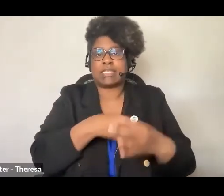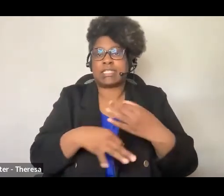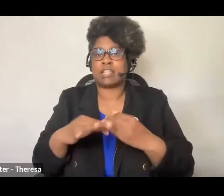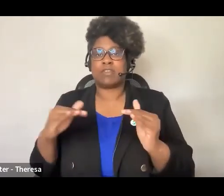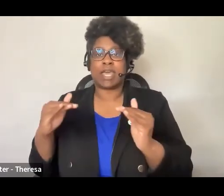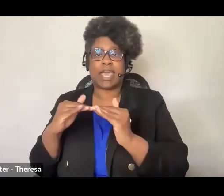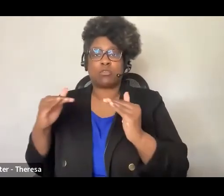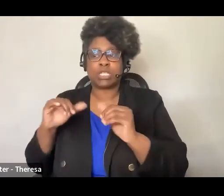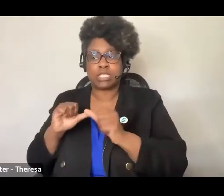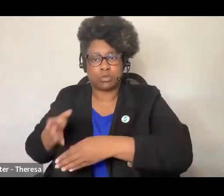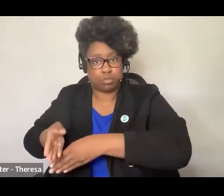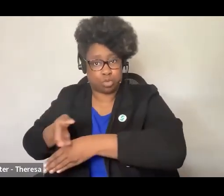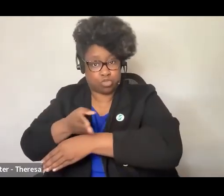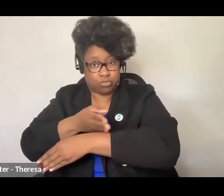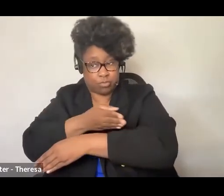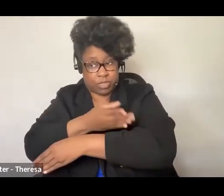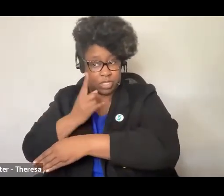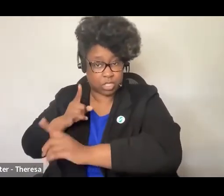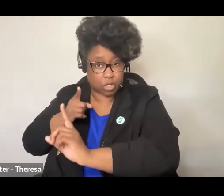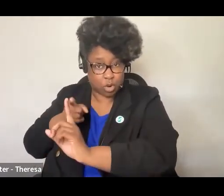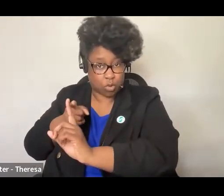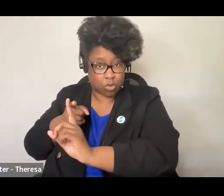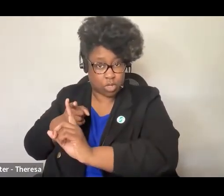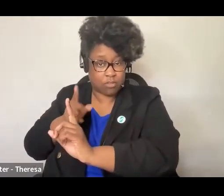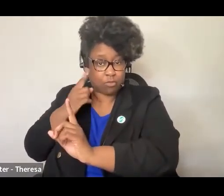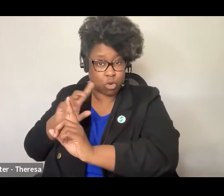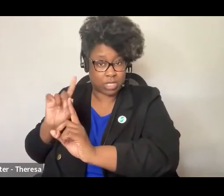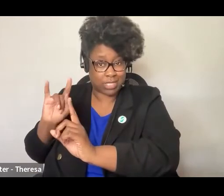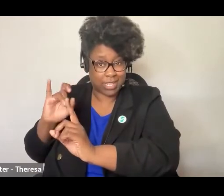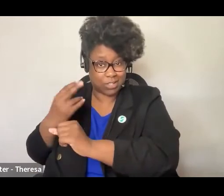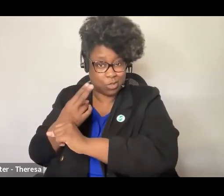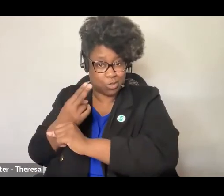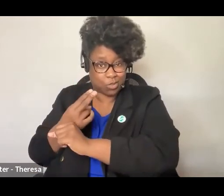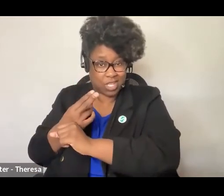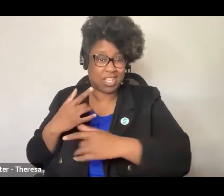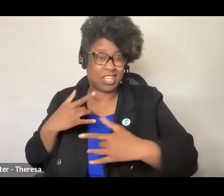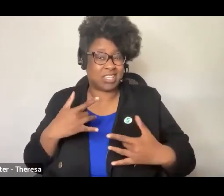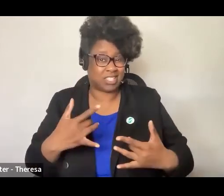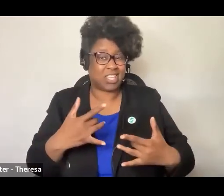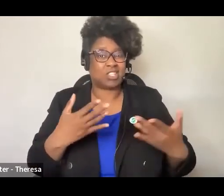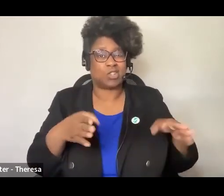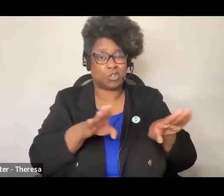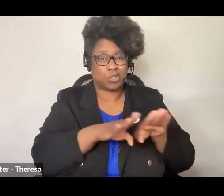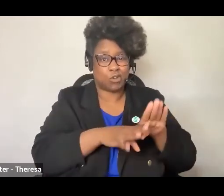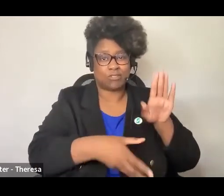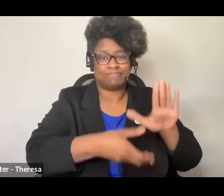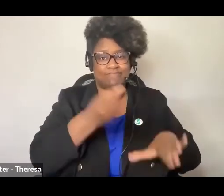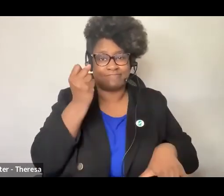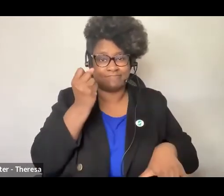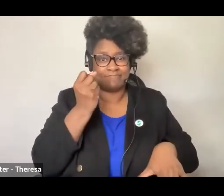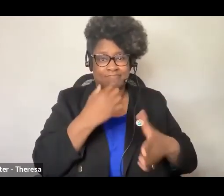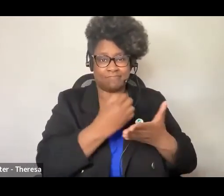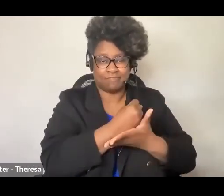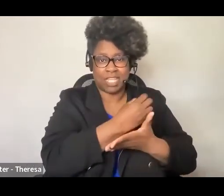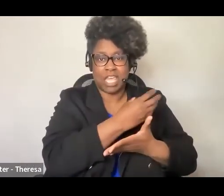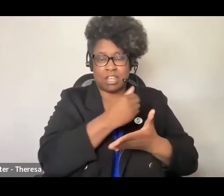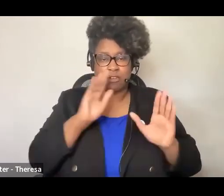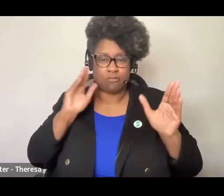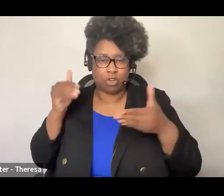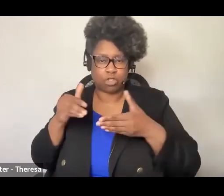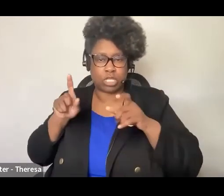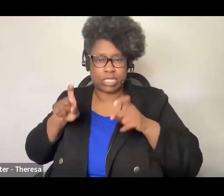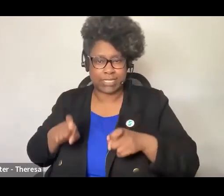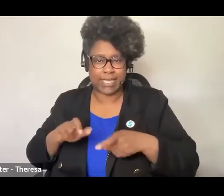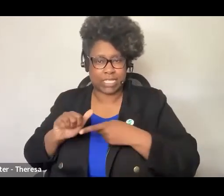as their goals for data use, they tend to close doors for students by narrowing the curriculum and focusing on test preparation activities.